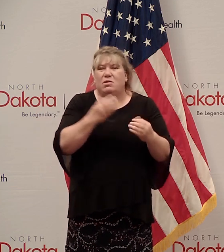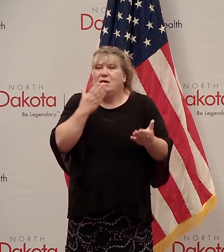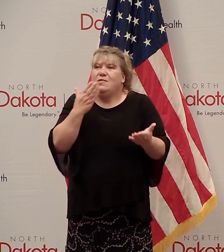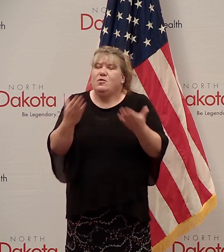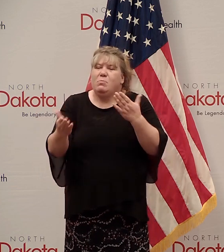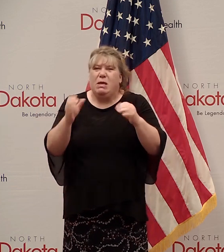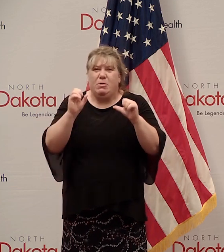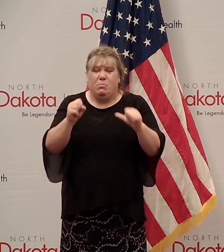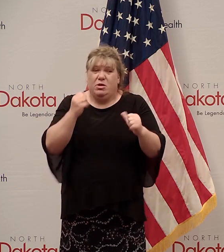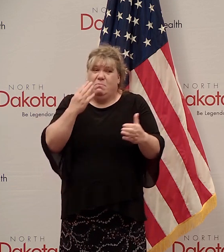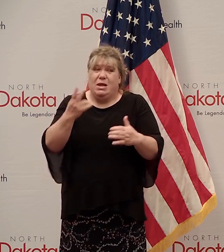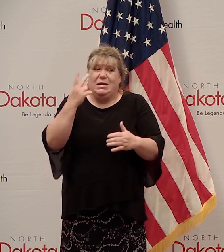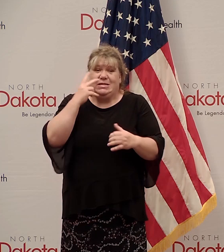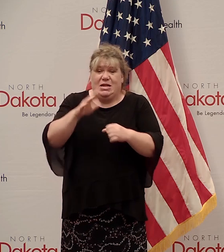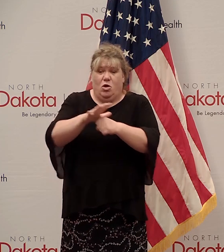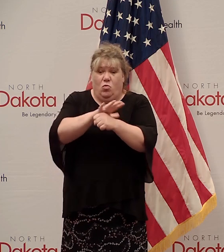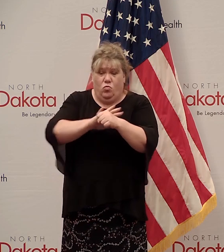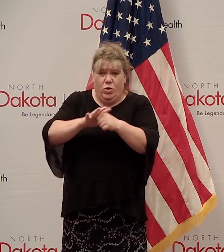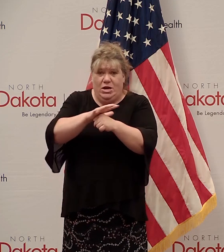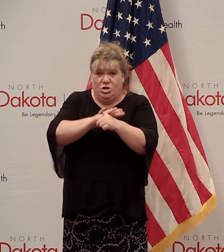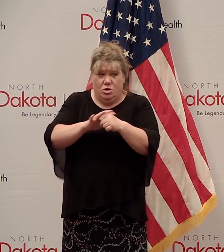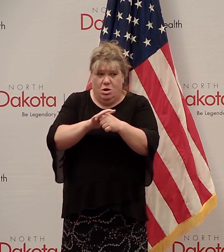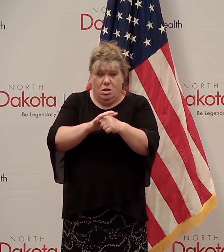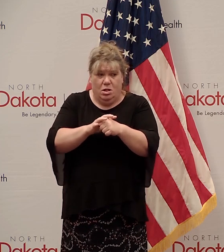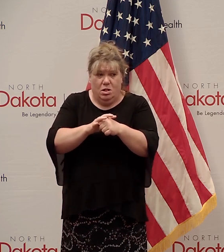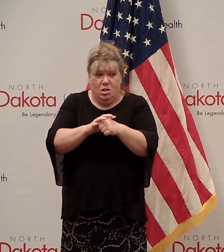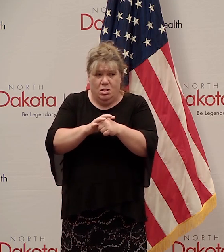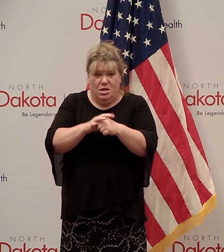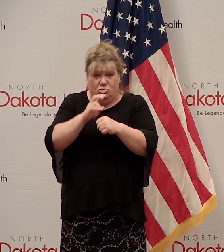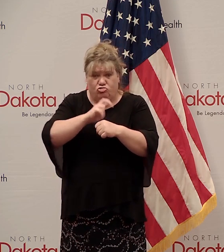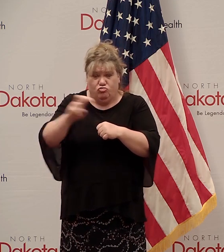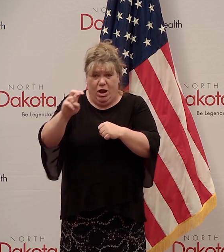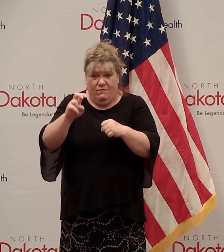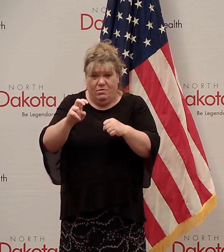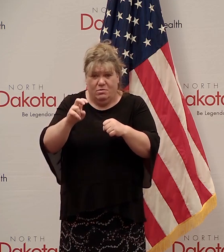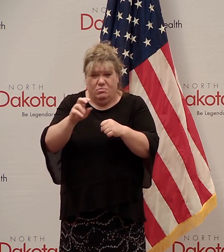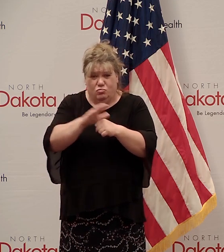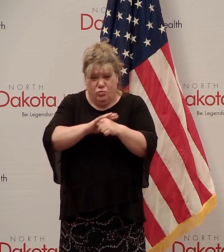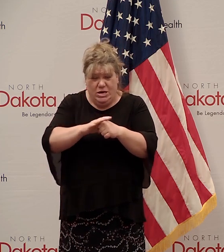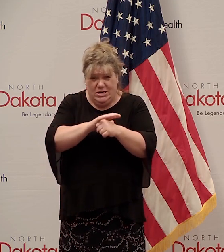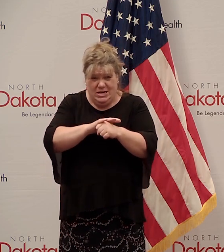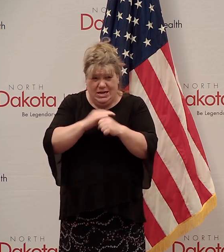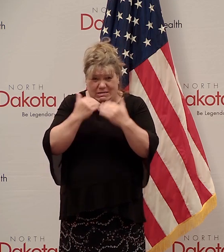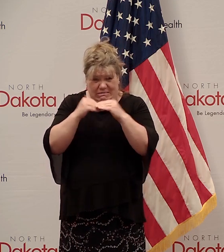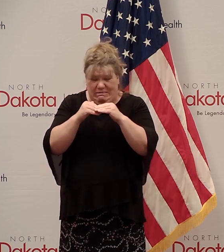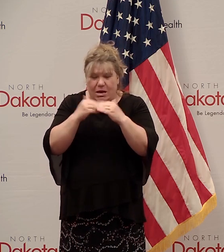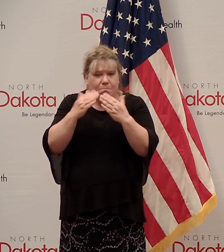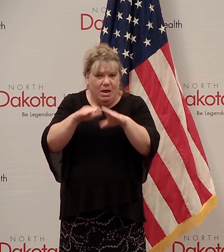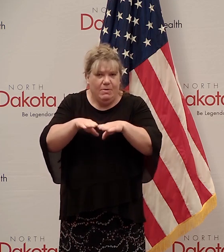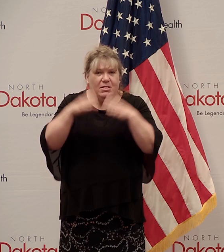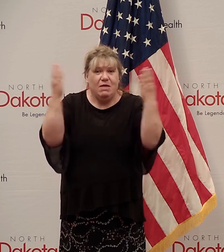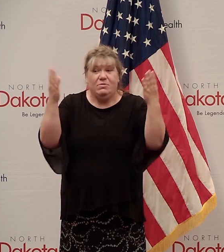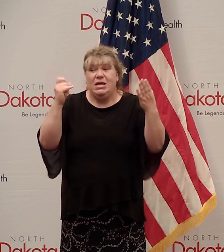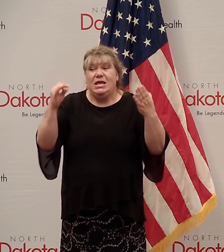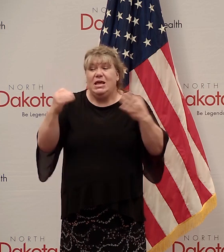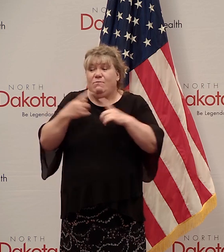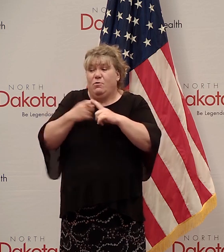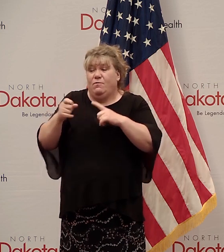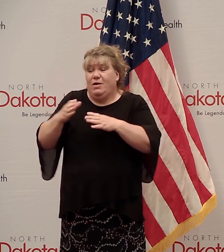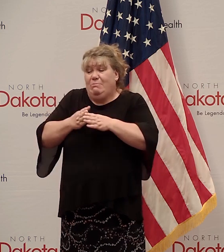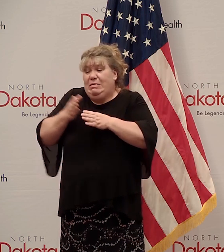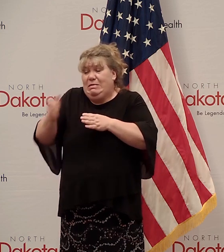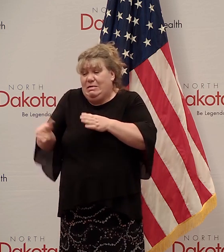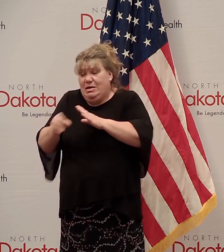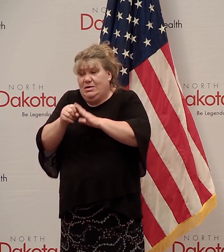may be a possible that you might see a regional lifting where we might say that if you're if coming from the neighboring, neighboring states or